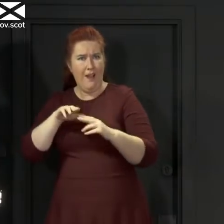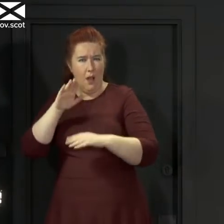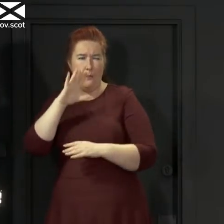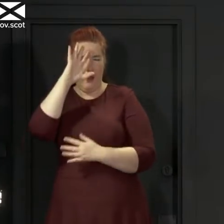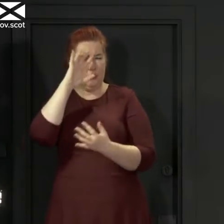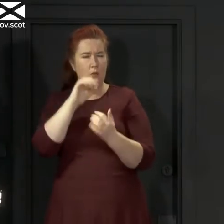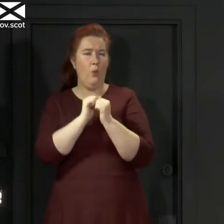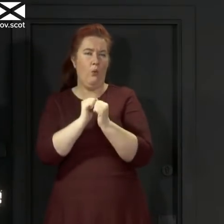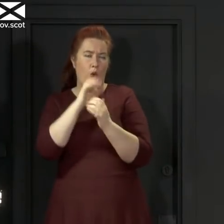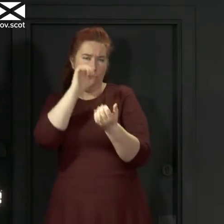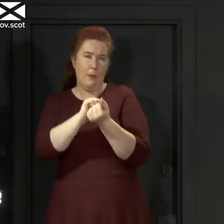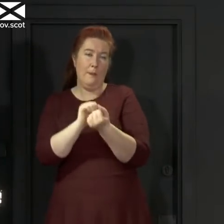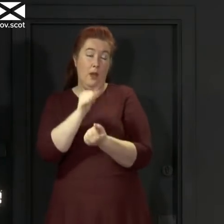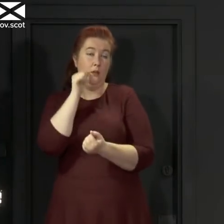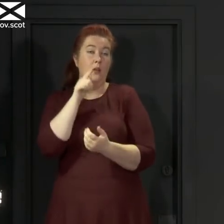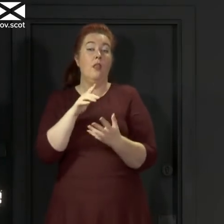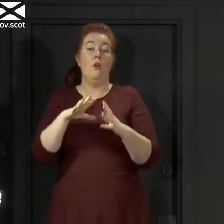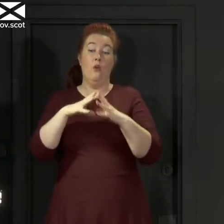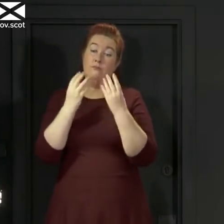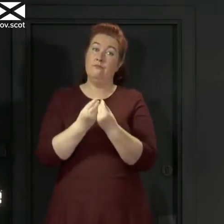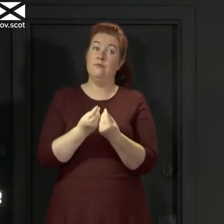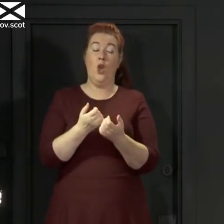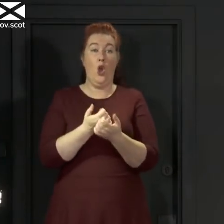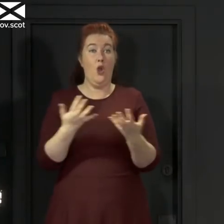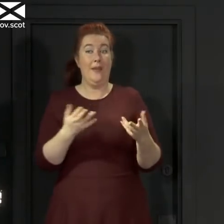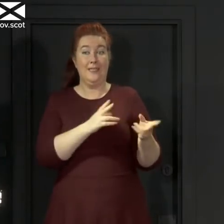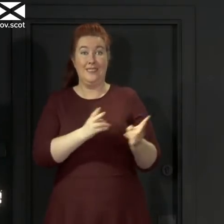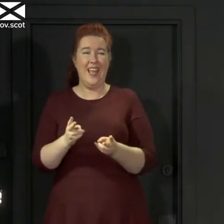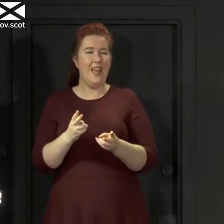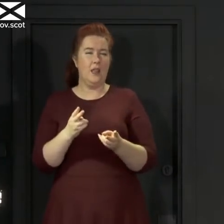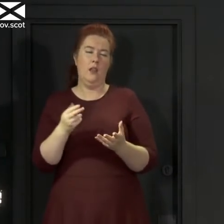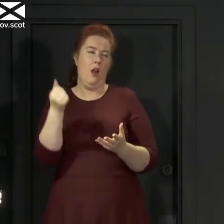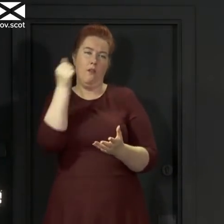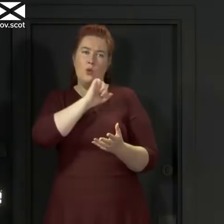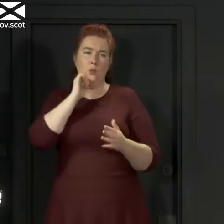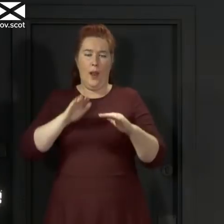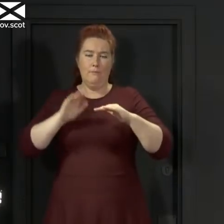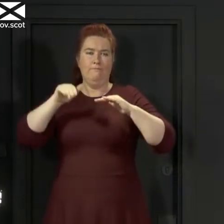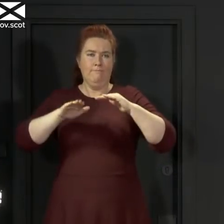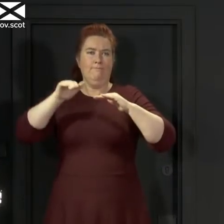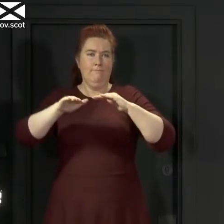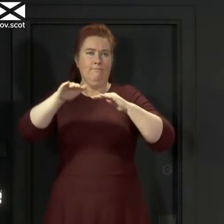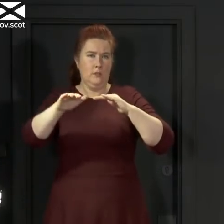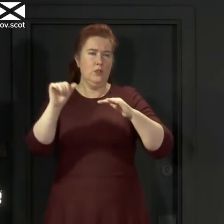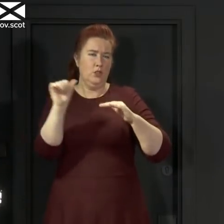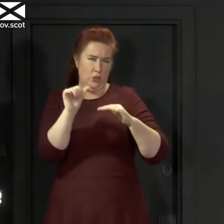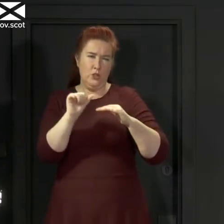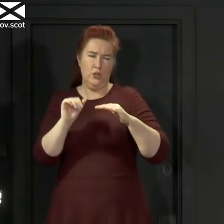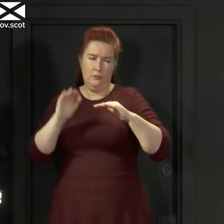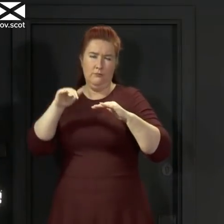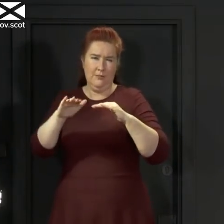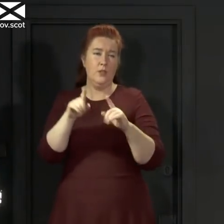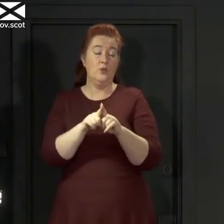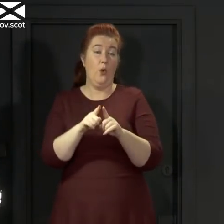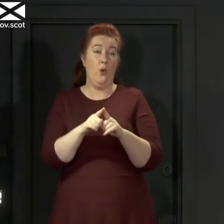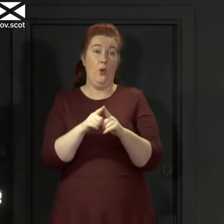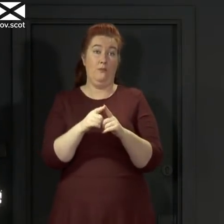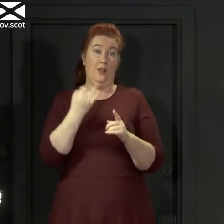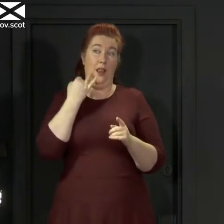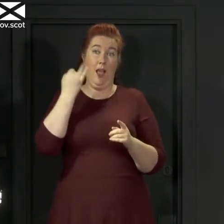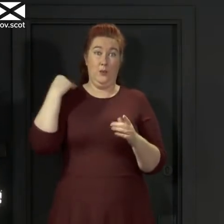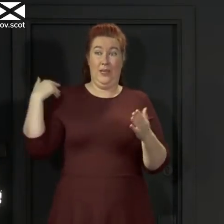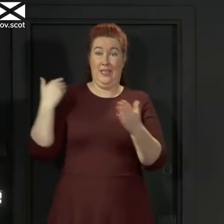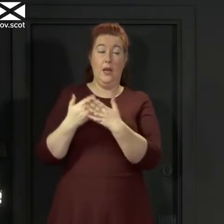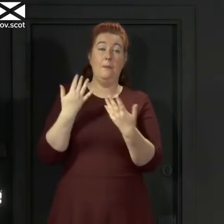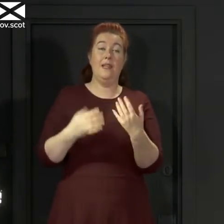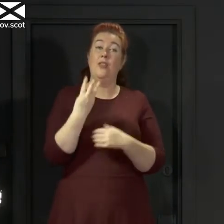remembering that the total number of deaths is always likely to fluctuate a bit. And last week's figures follow on from a three-week